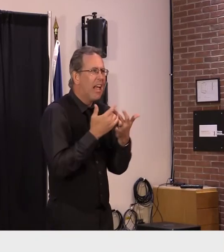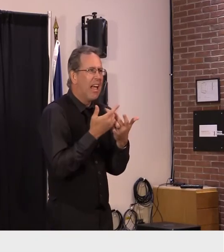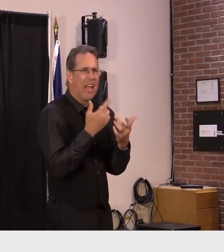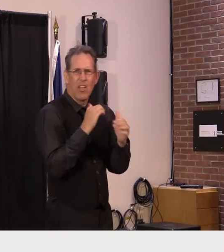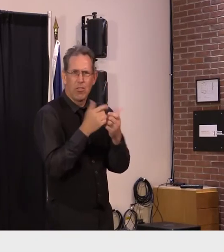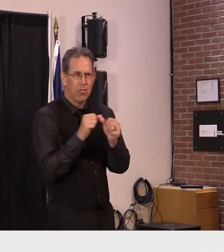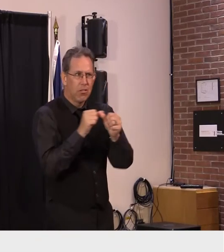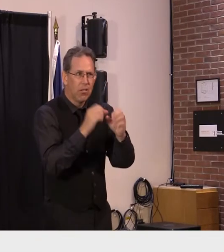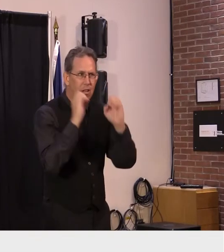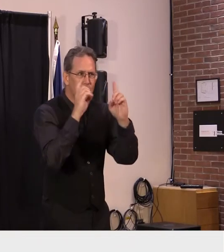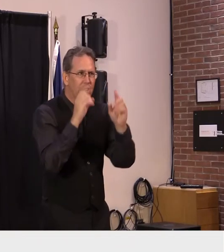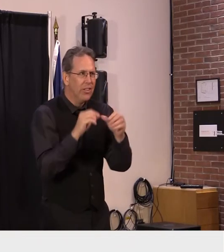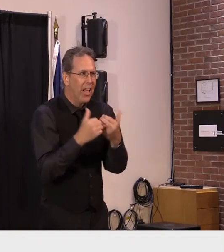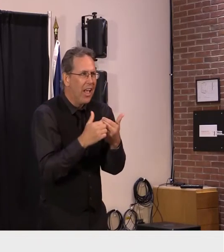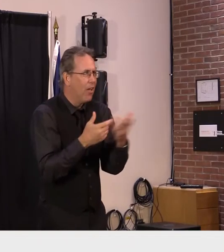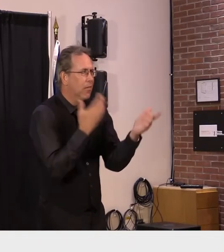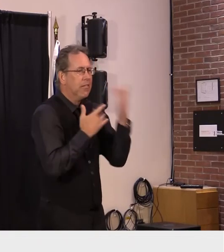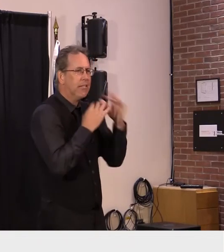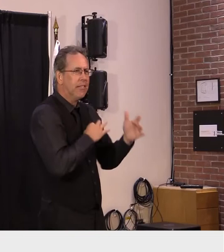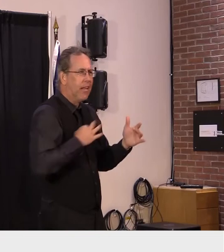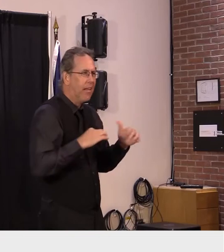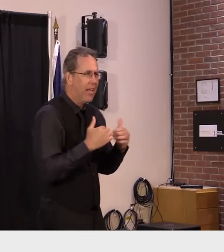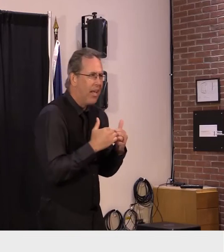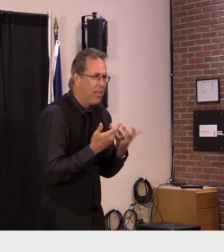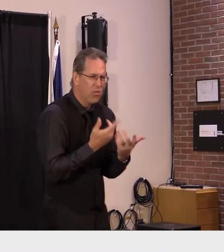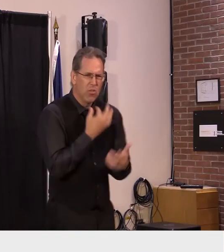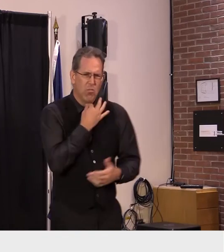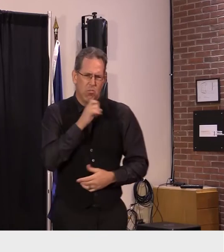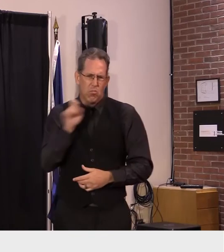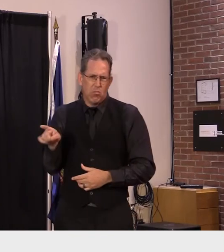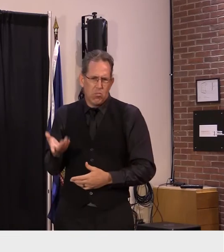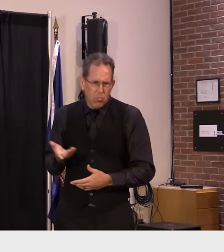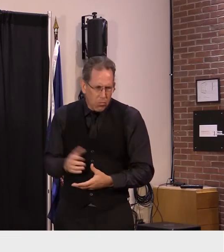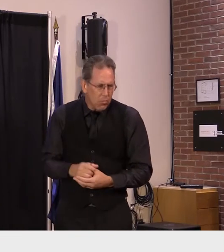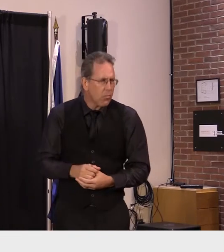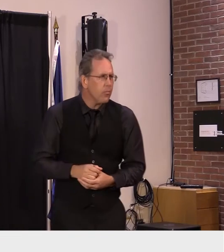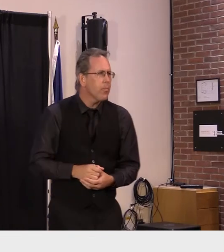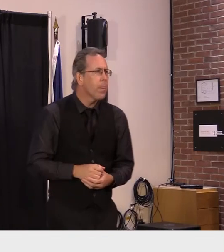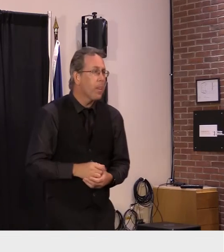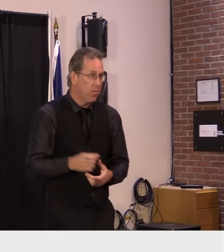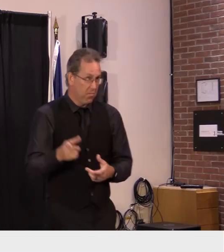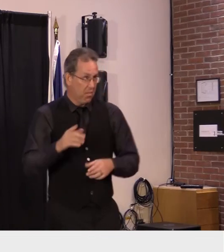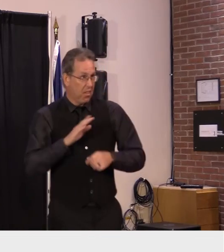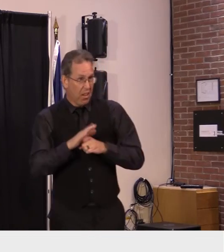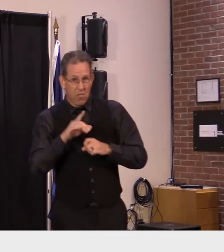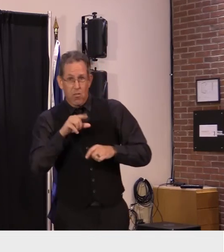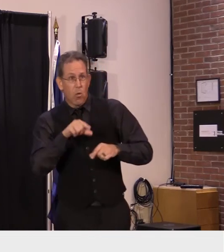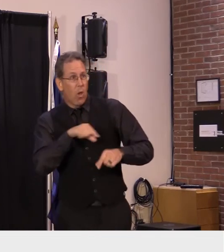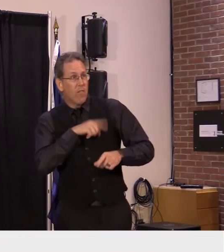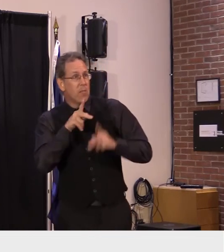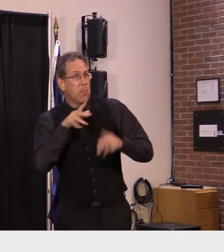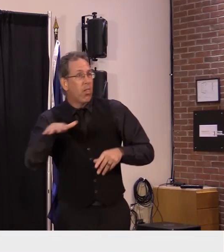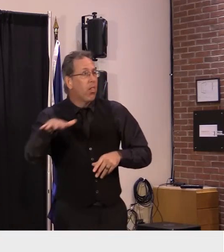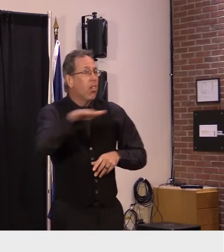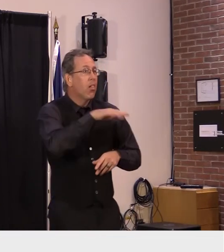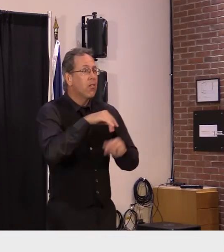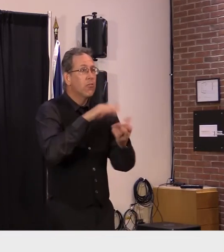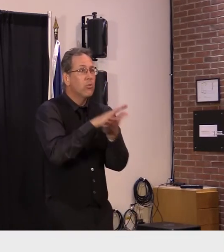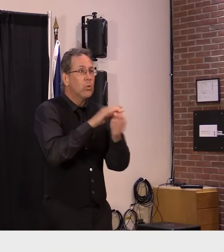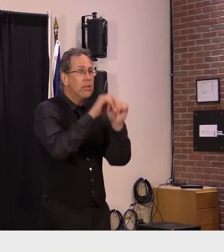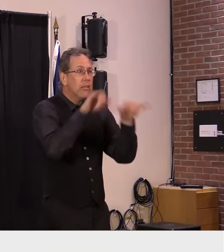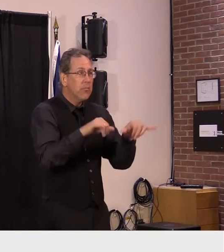facing and i imagine across the country you know are there enough qualified people um within